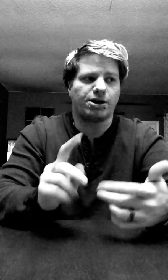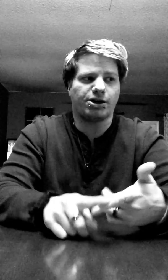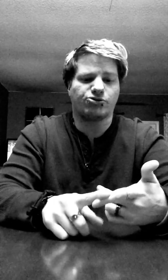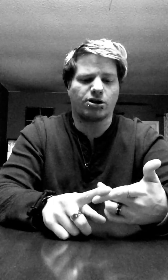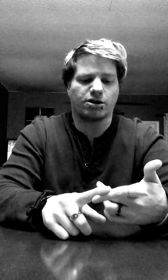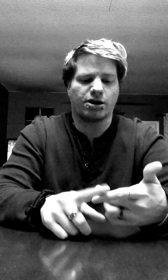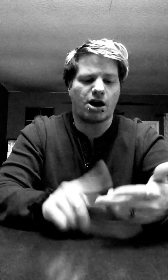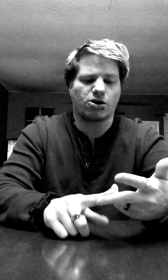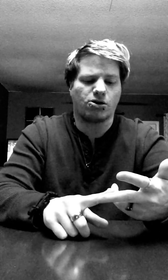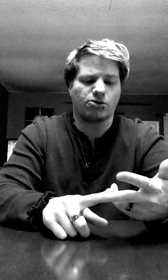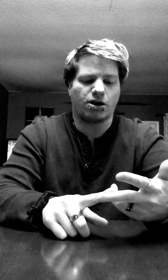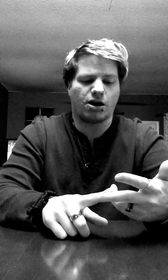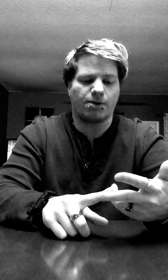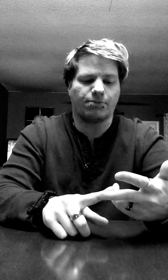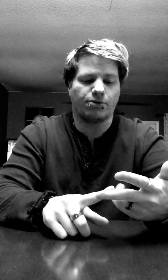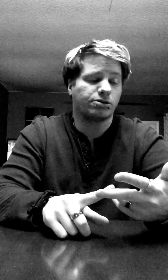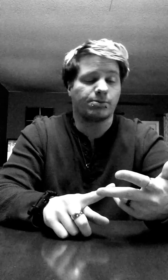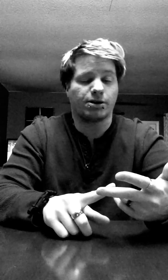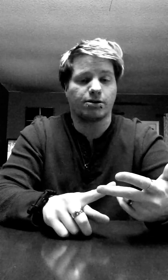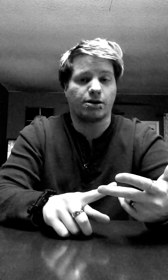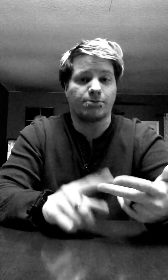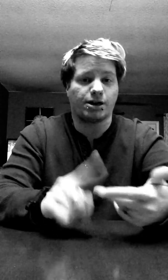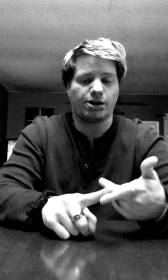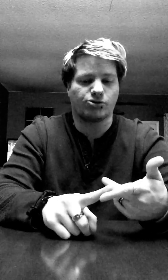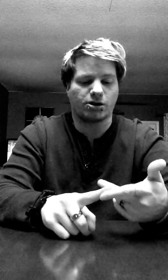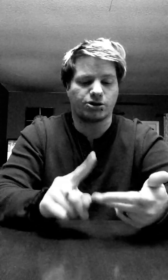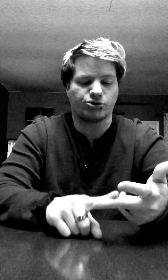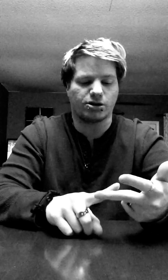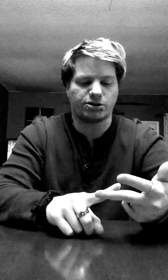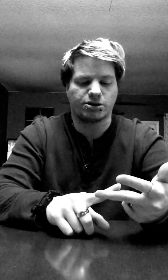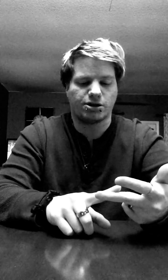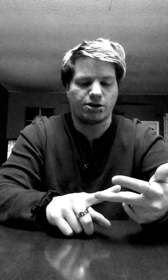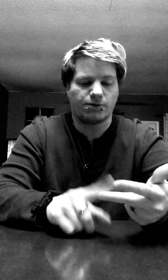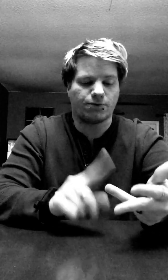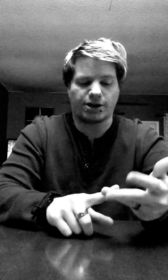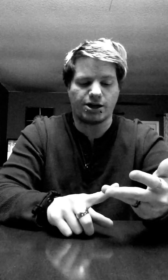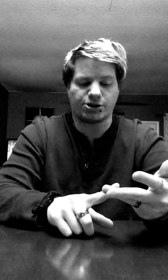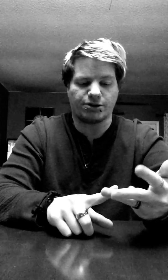getting drunk, alcohol, well, same thing. Um, getting drunk, drugs, fornication,